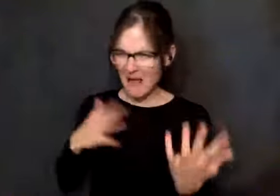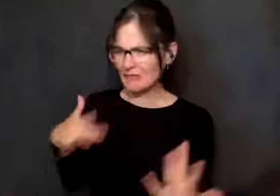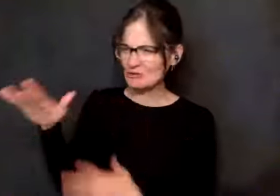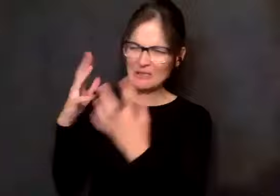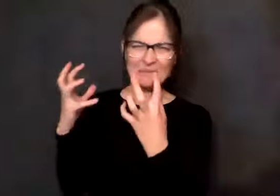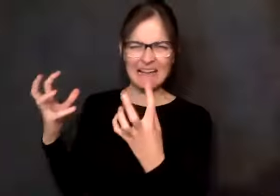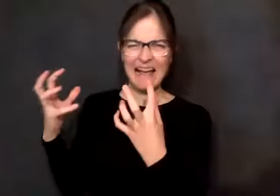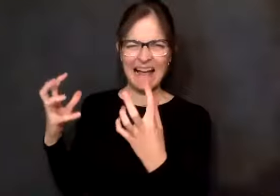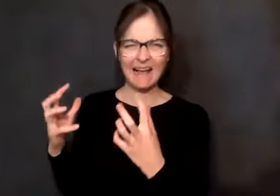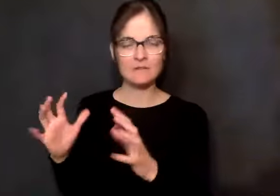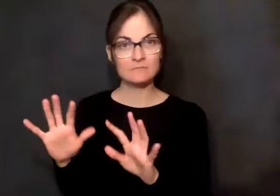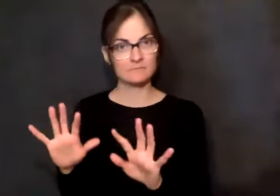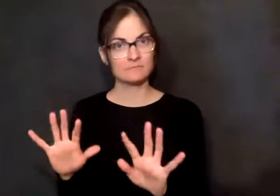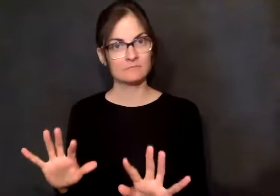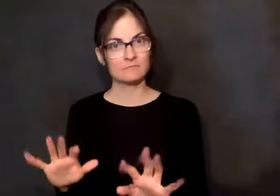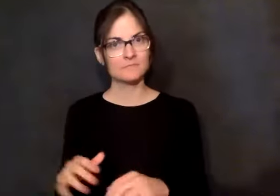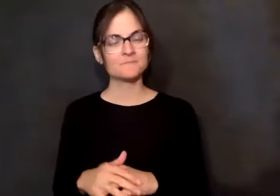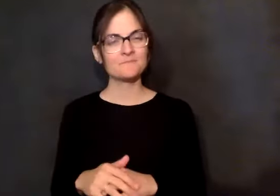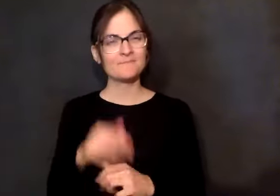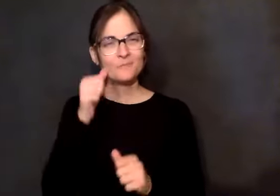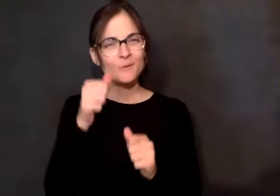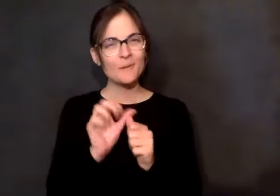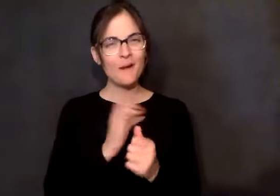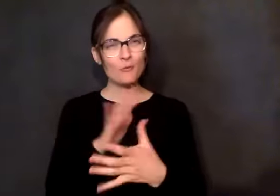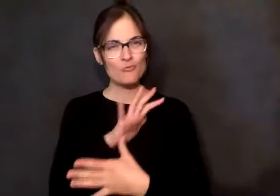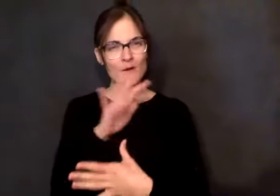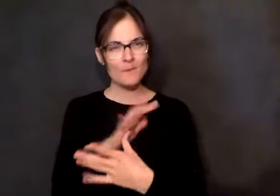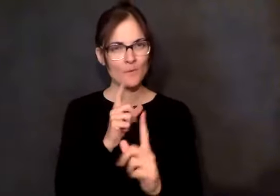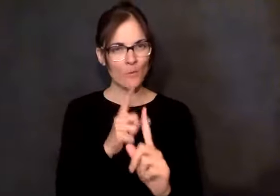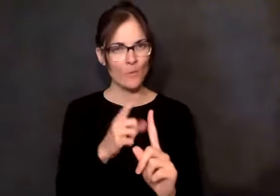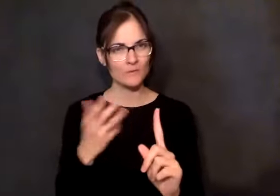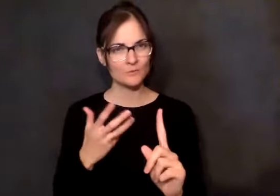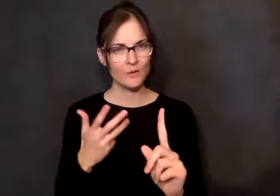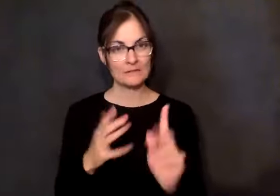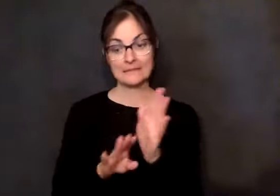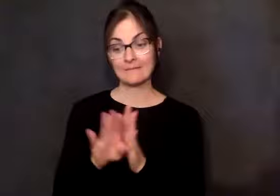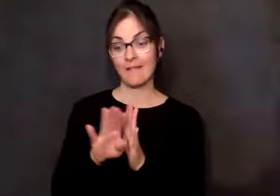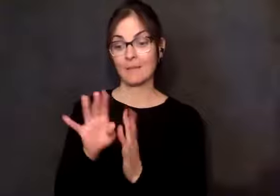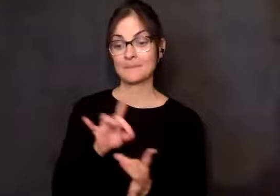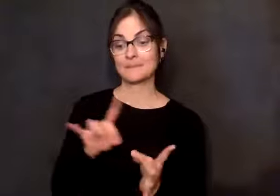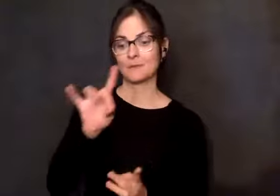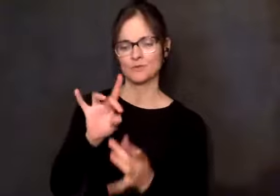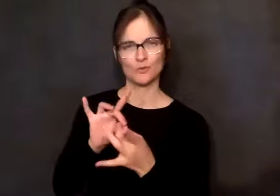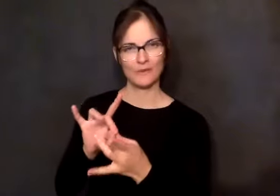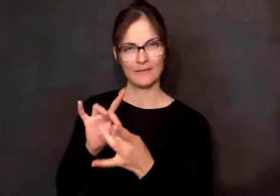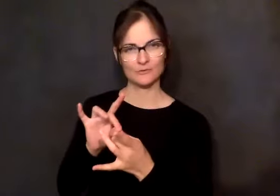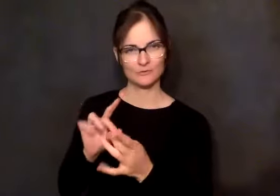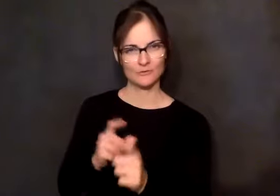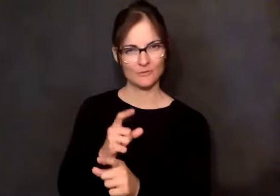primary spiritual aim. My spiritual aim was to develop a relationship with my dad as a man, not as a boy, as a man.